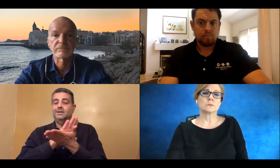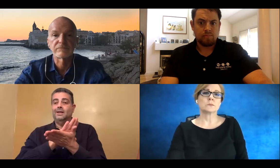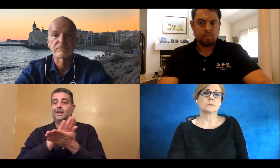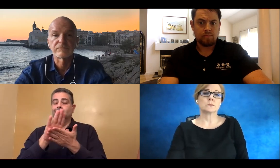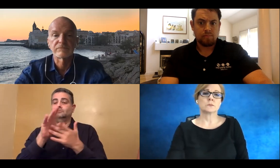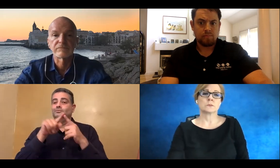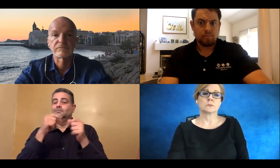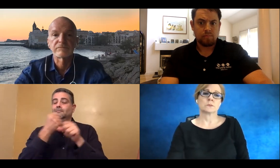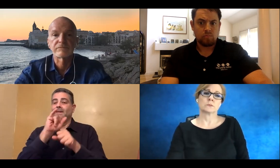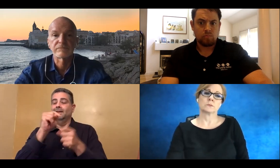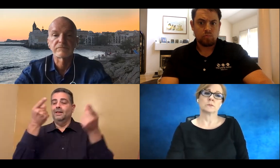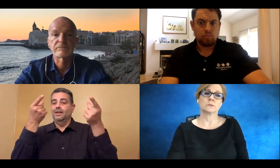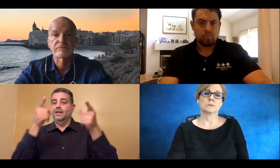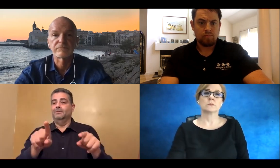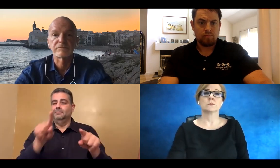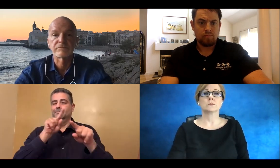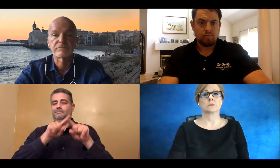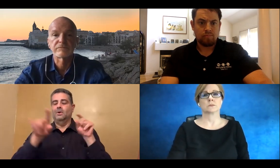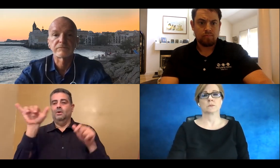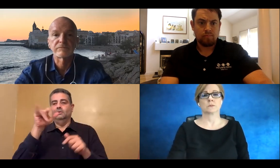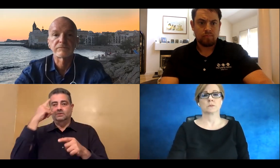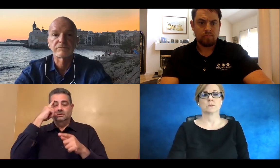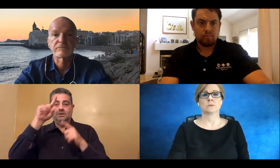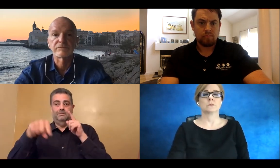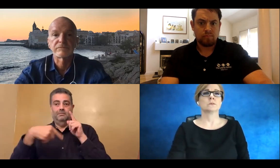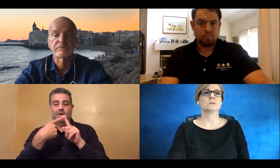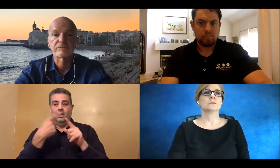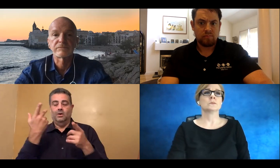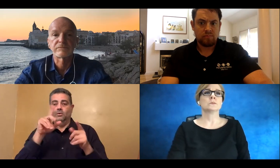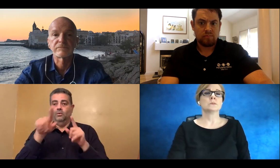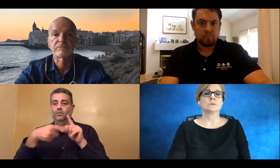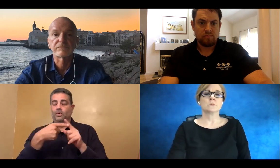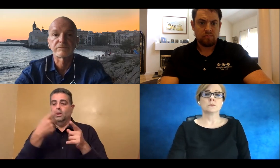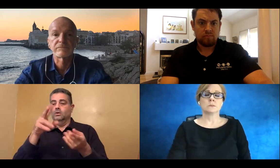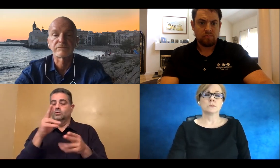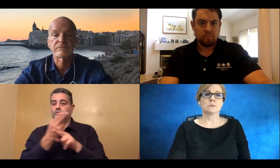Just like to add a comment. It would be nice to make that happen.